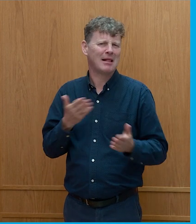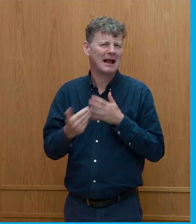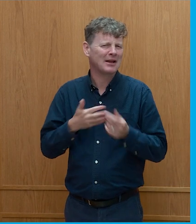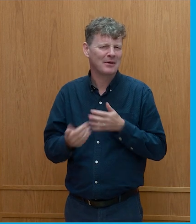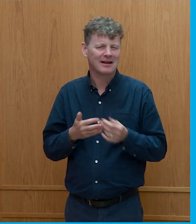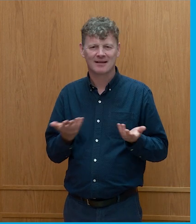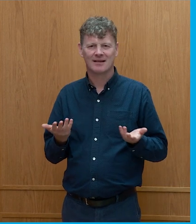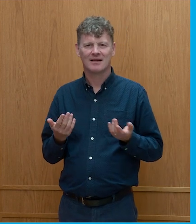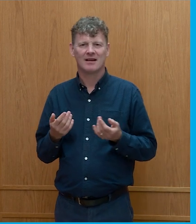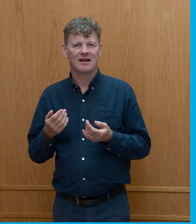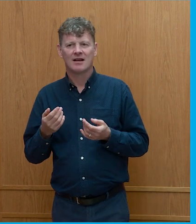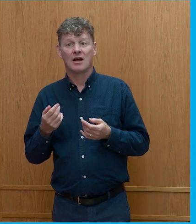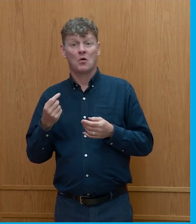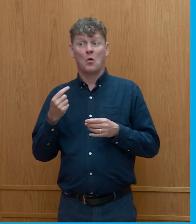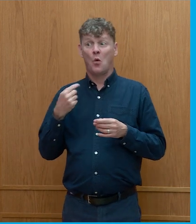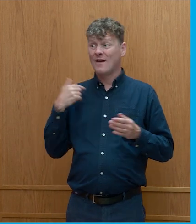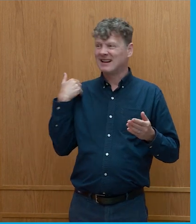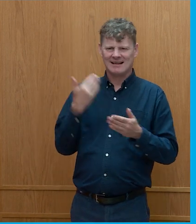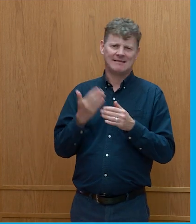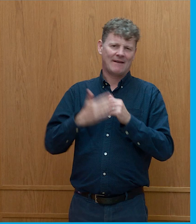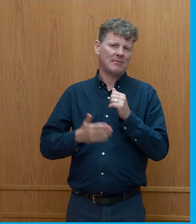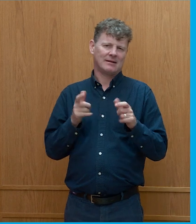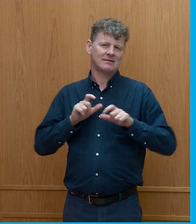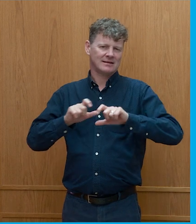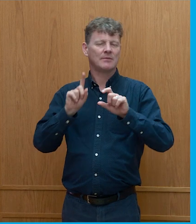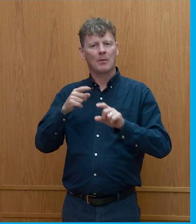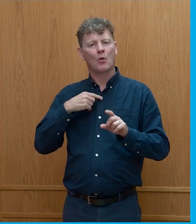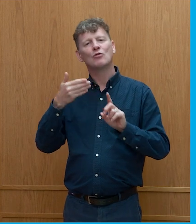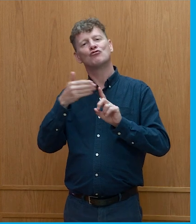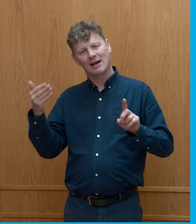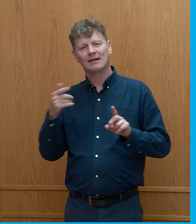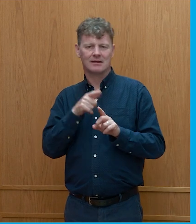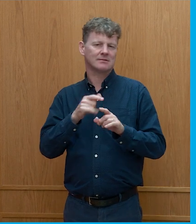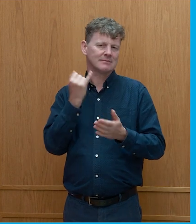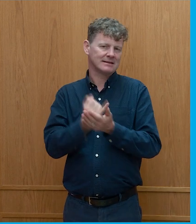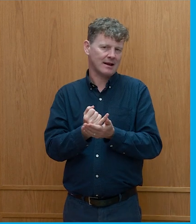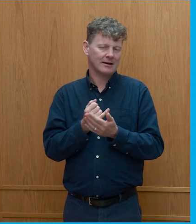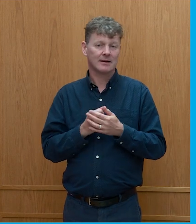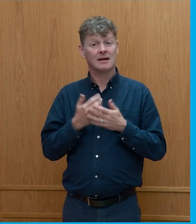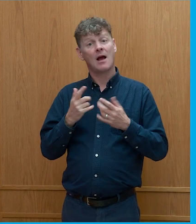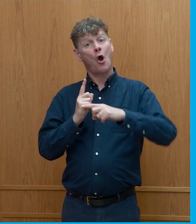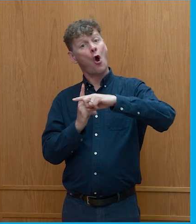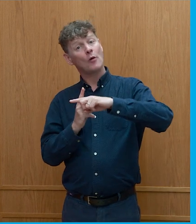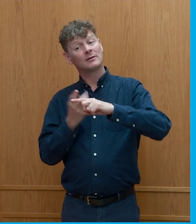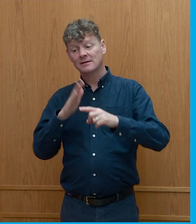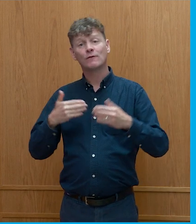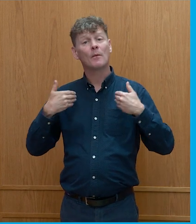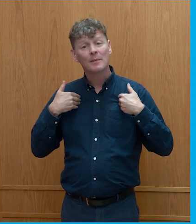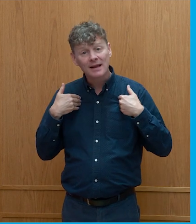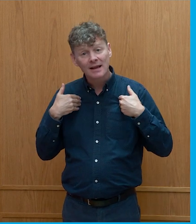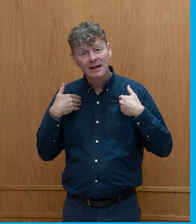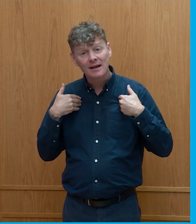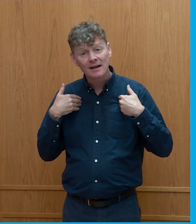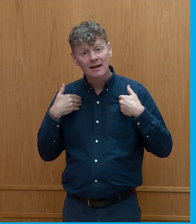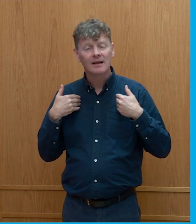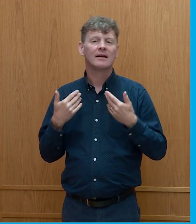i don't think we've ever been sustainable but i do think we now recognize that that's a mistake and the optimism for me in all of this is